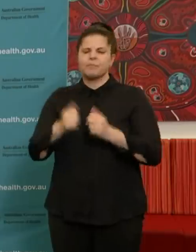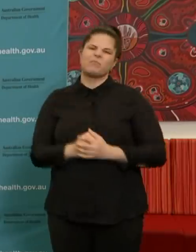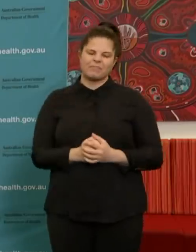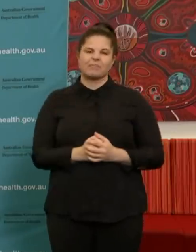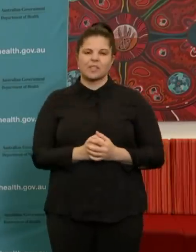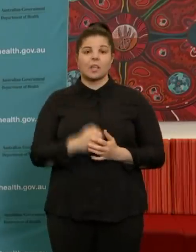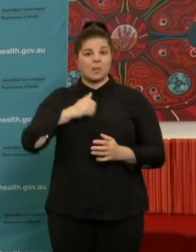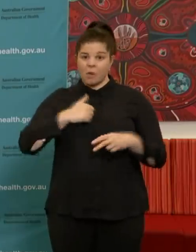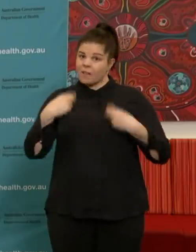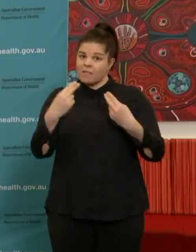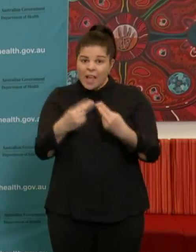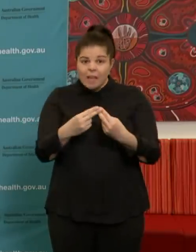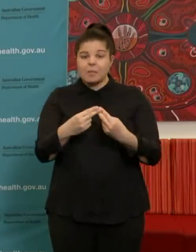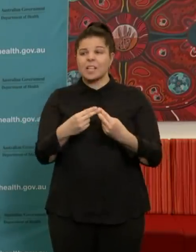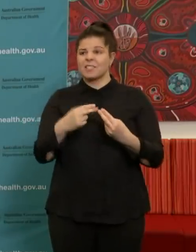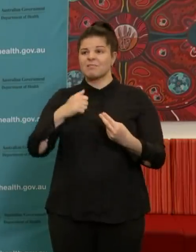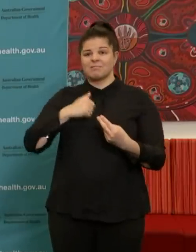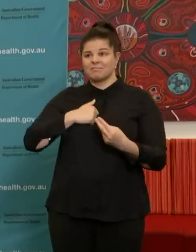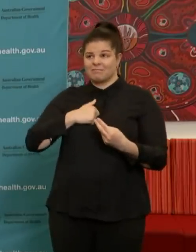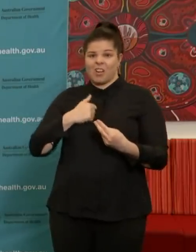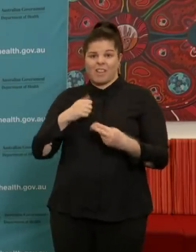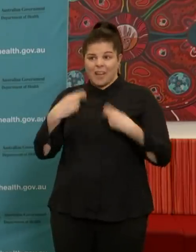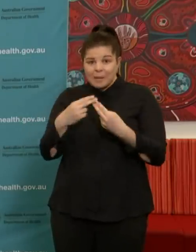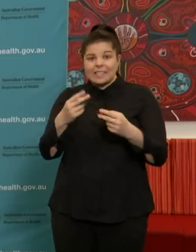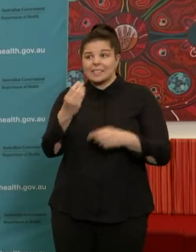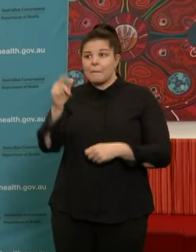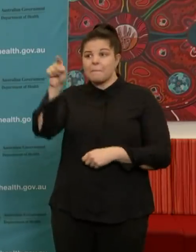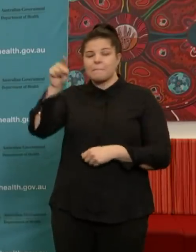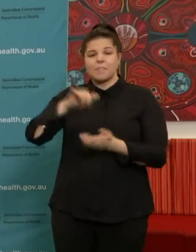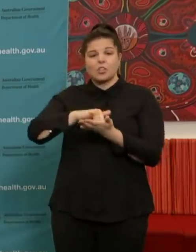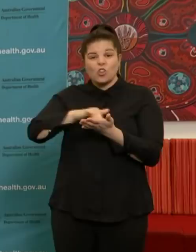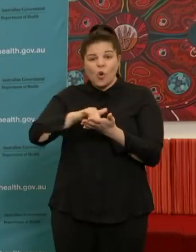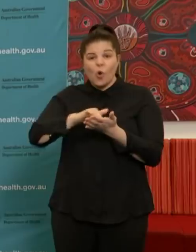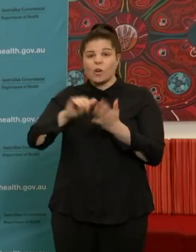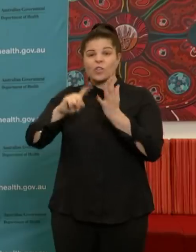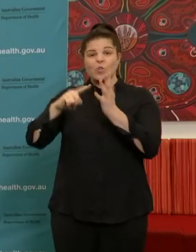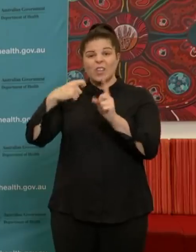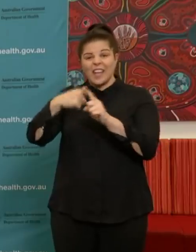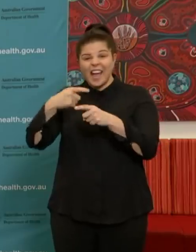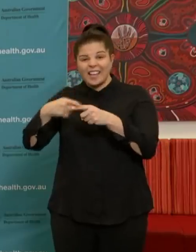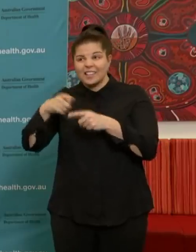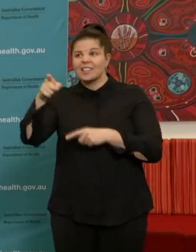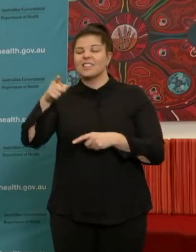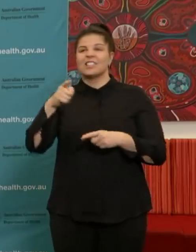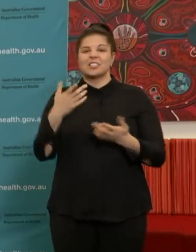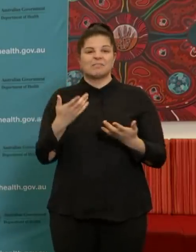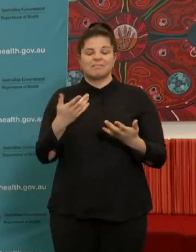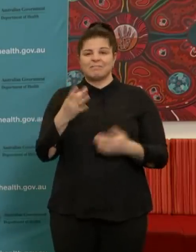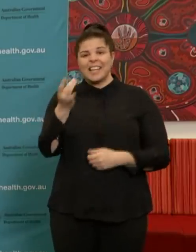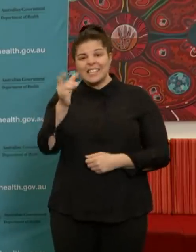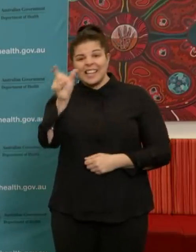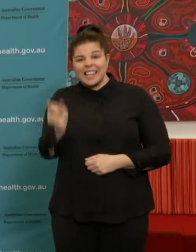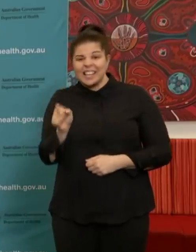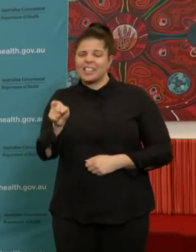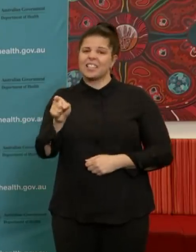there are people in New York, in the UK, in Italy. They cannot be seeing